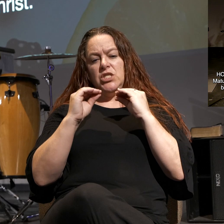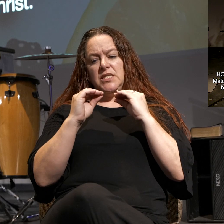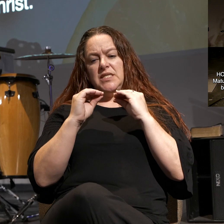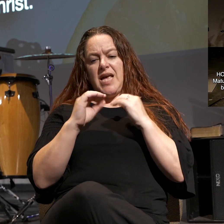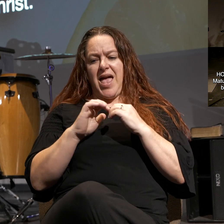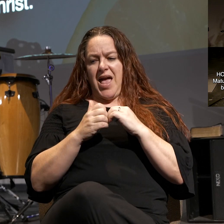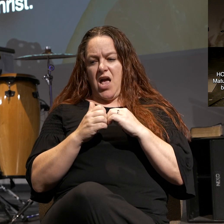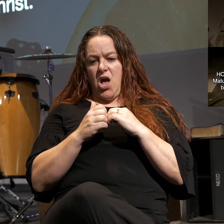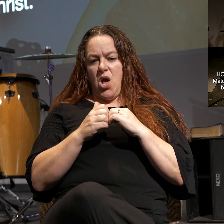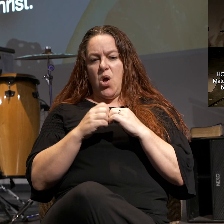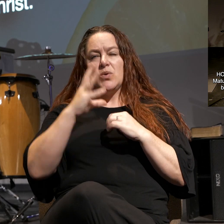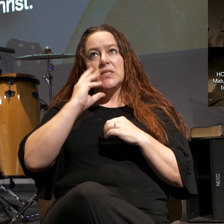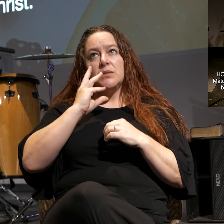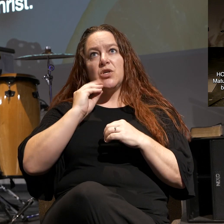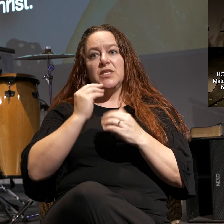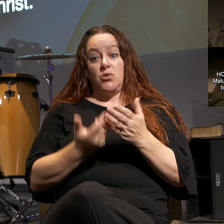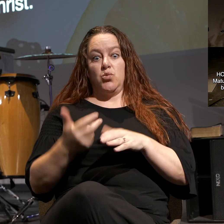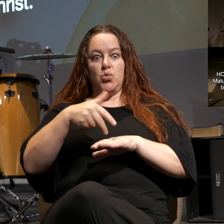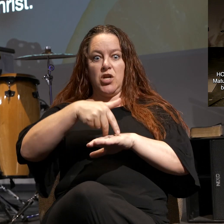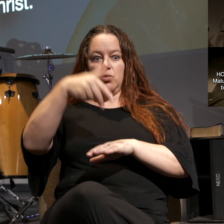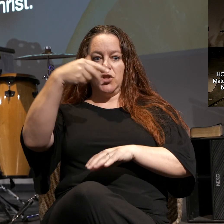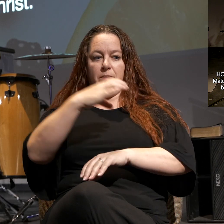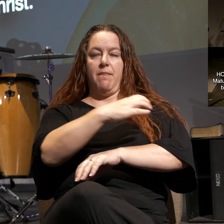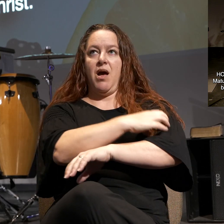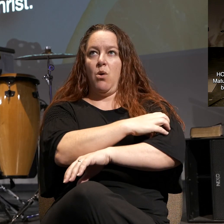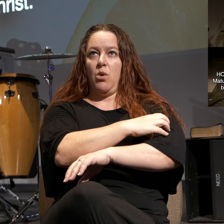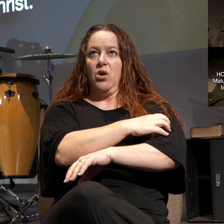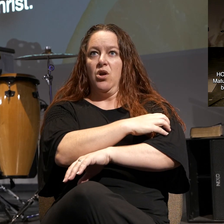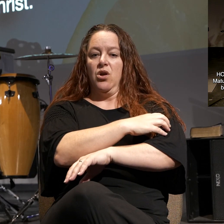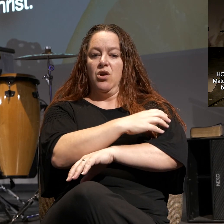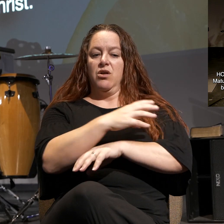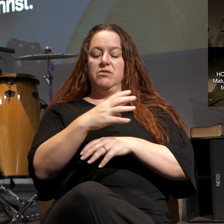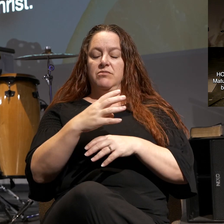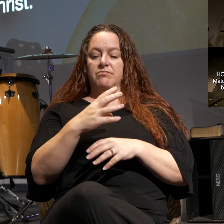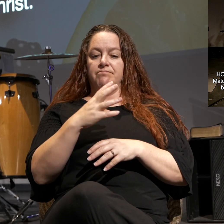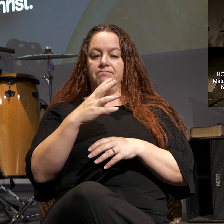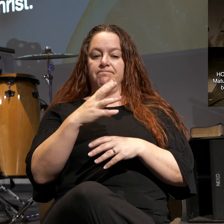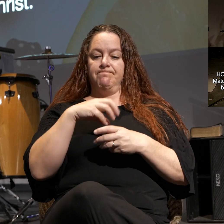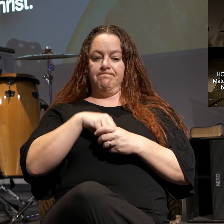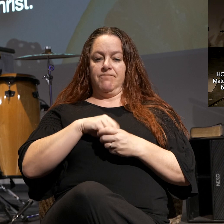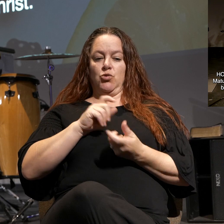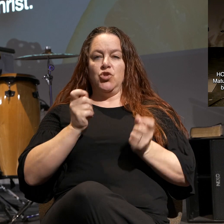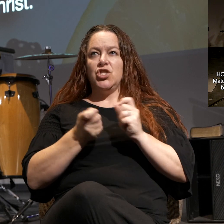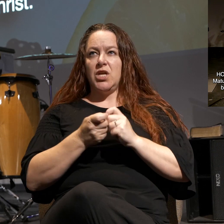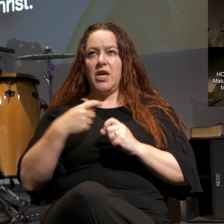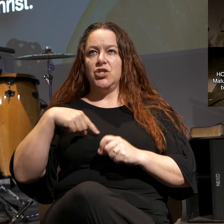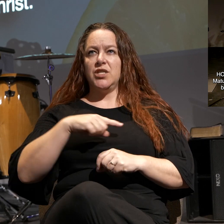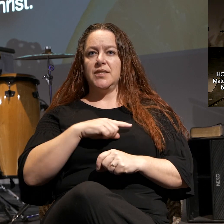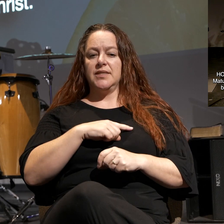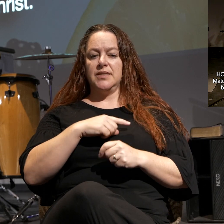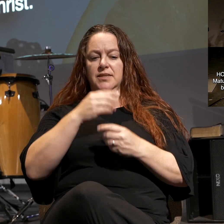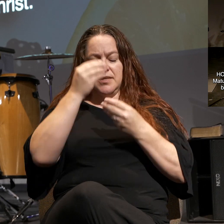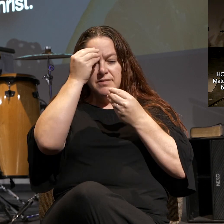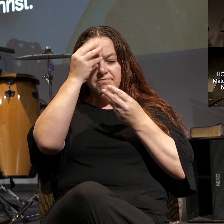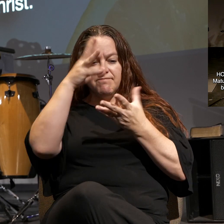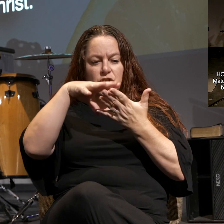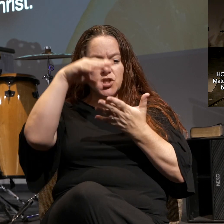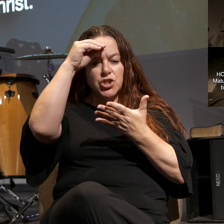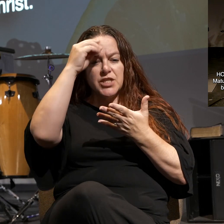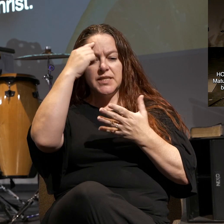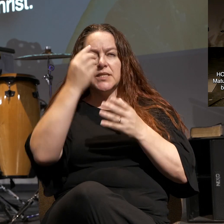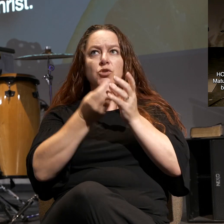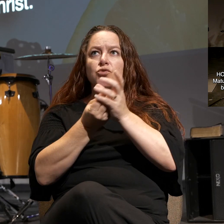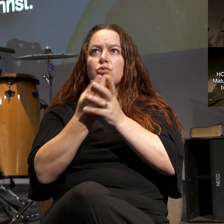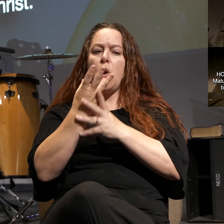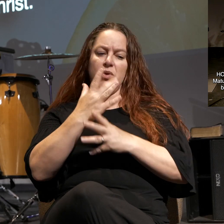how we can experience this resurrection power to change us by knowing and forming our minds and growing,